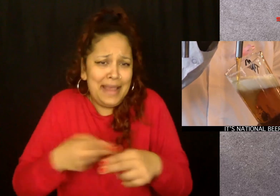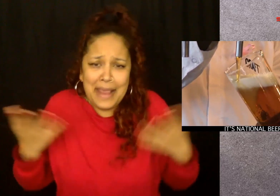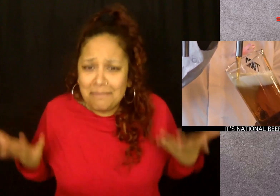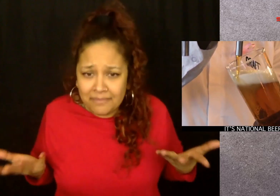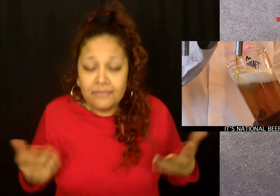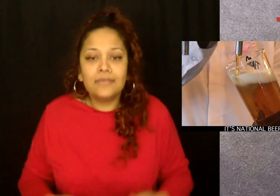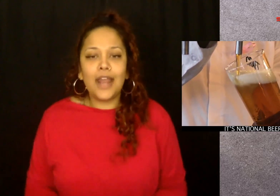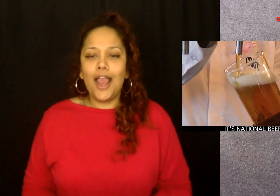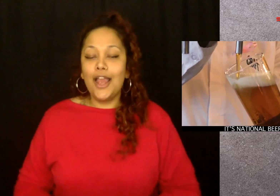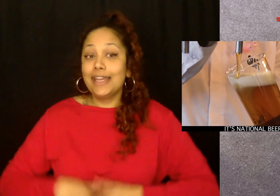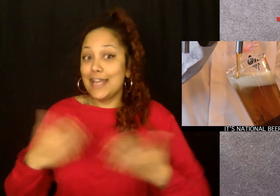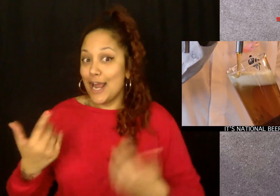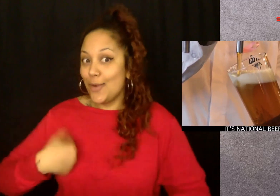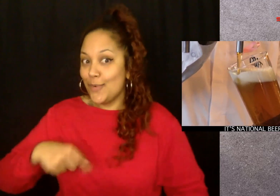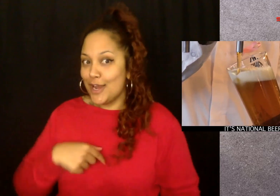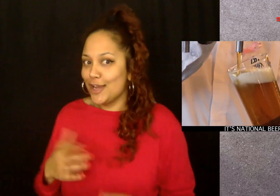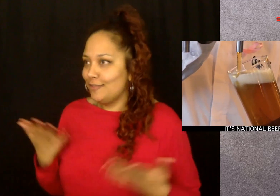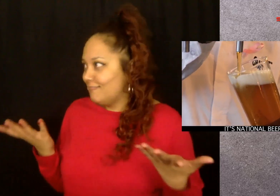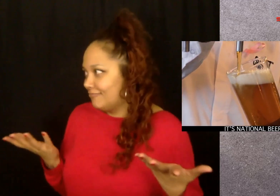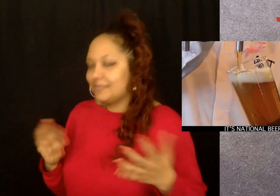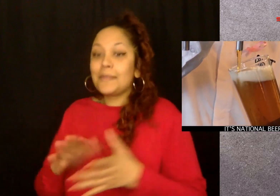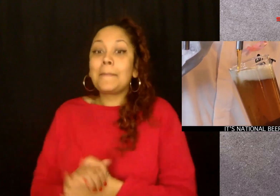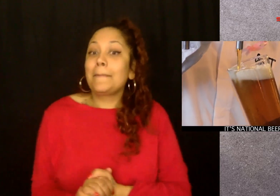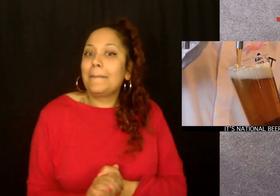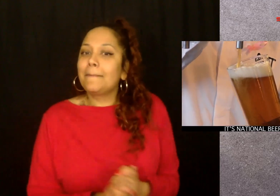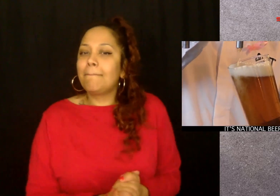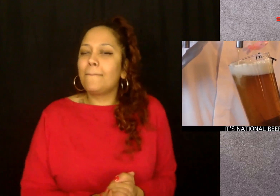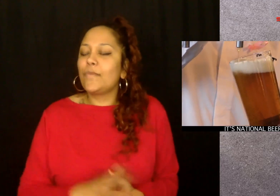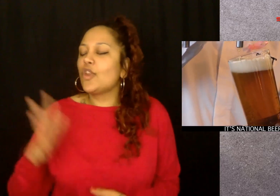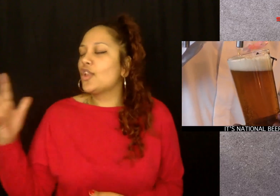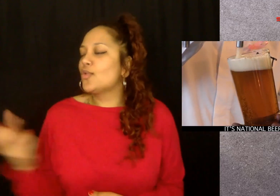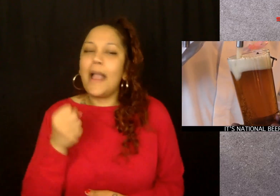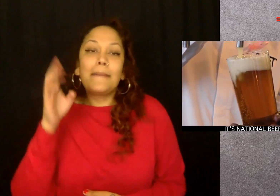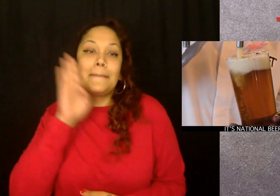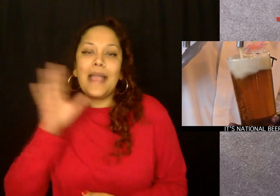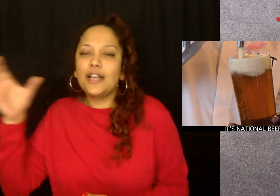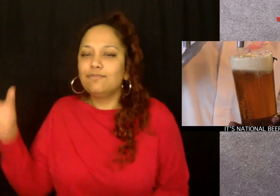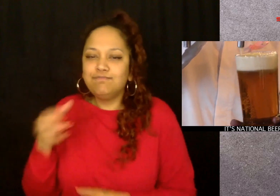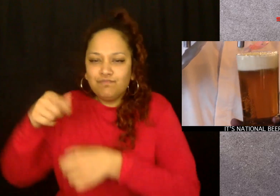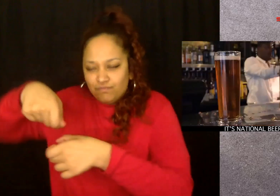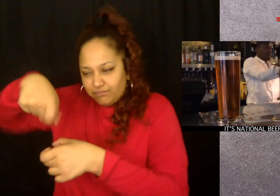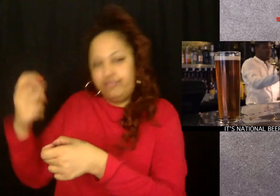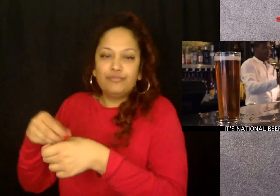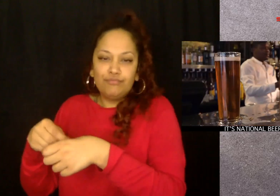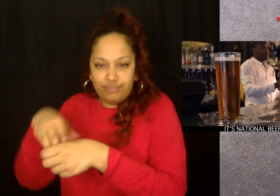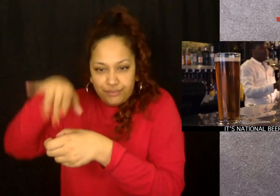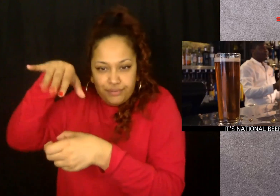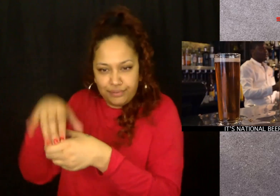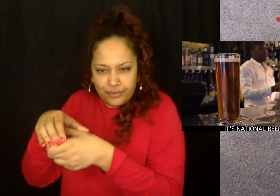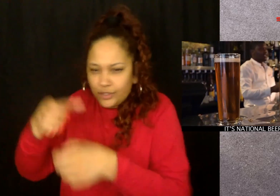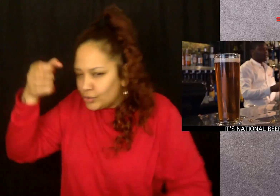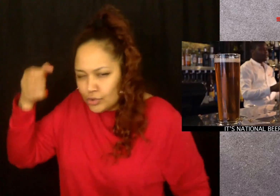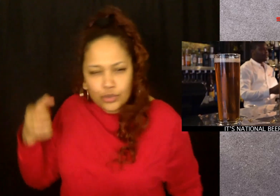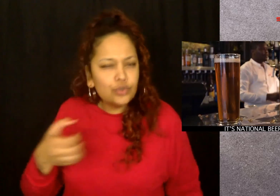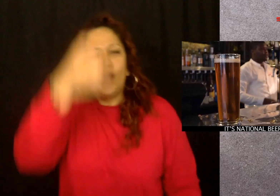So here we go. Grab a cold one and toast to one of America's